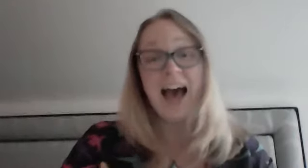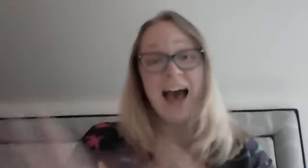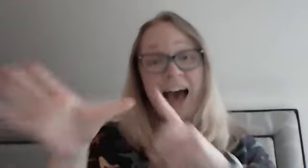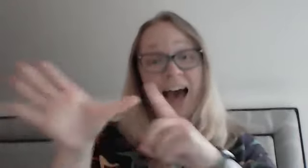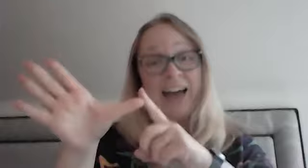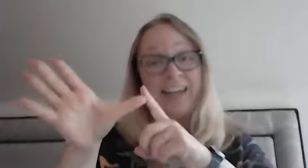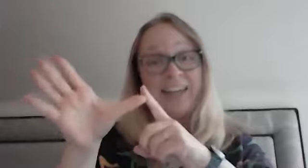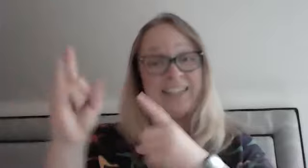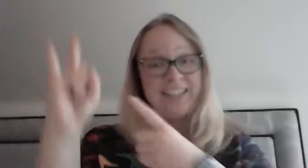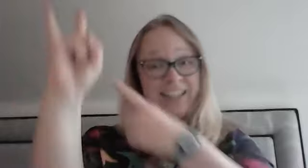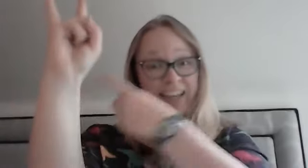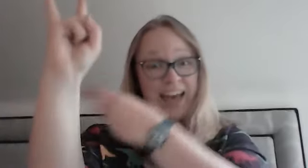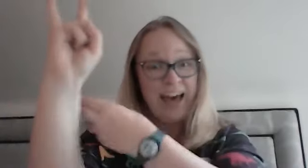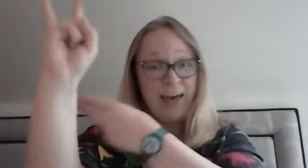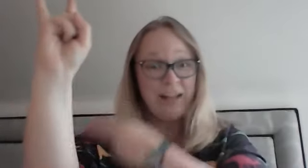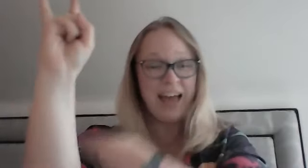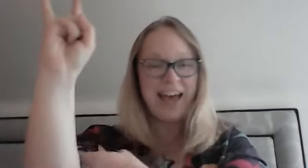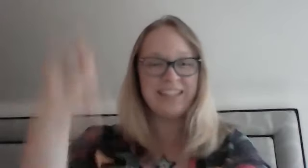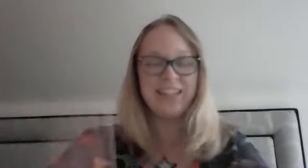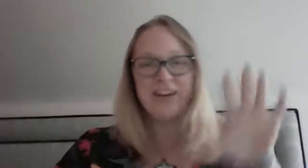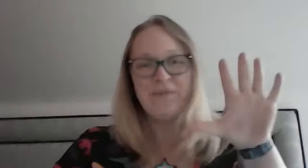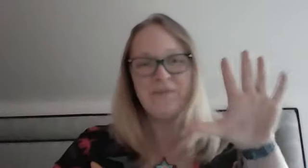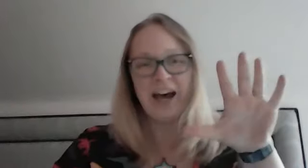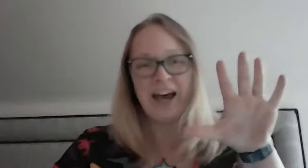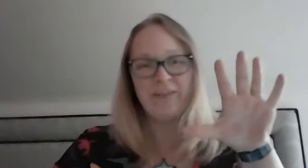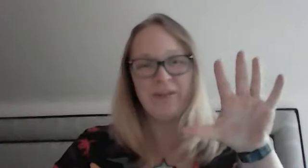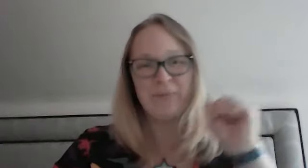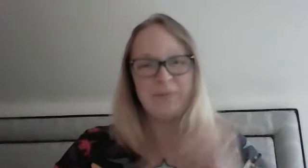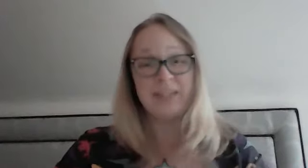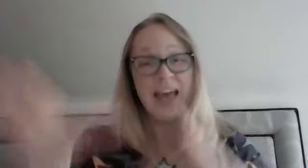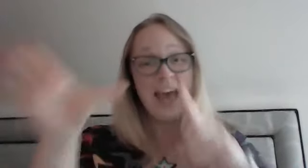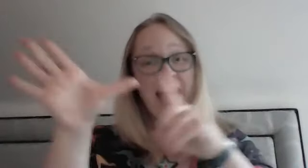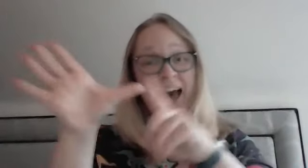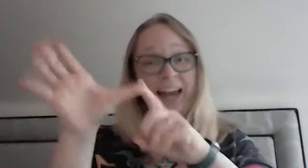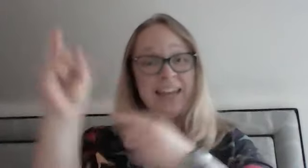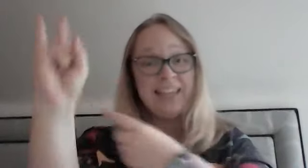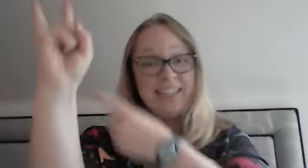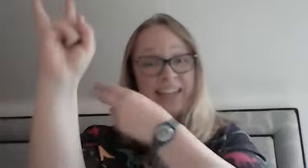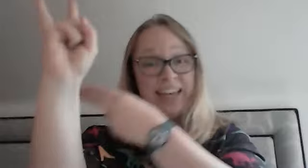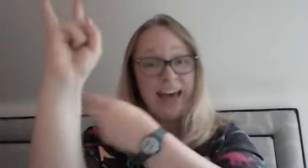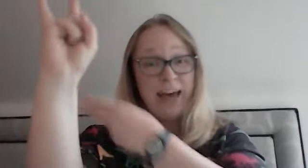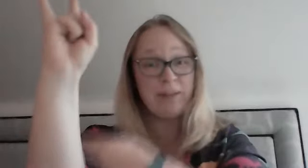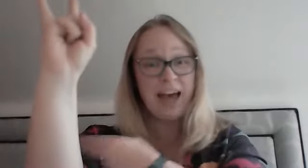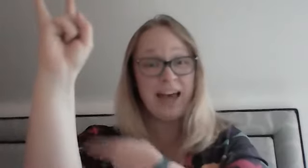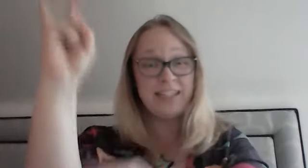Alice, the camel has five humps. Alice, the camel has